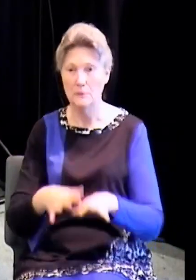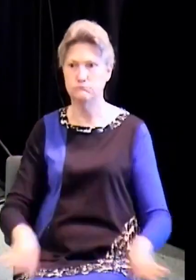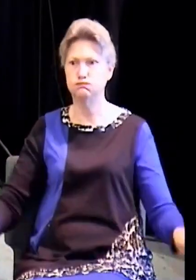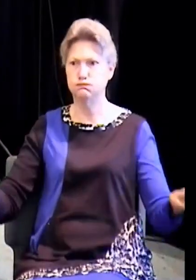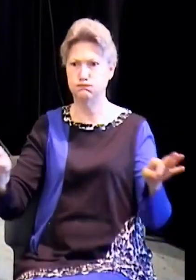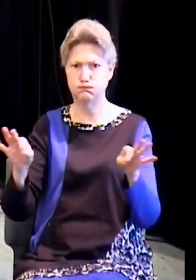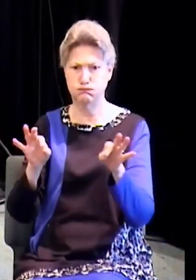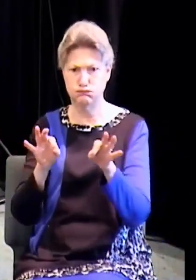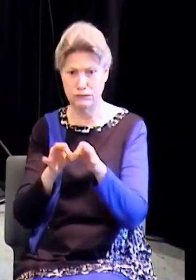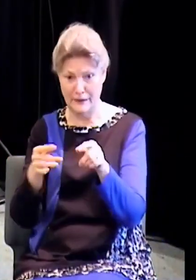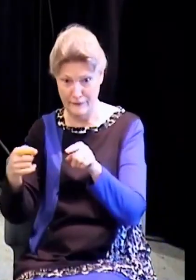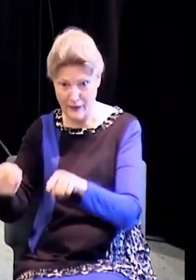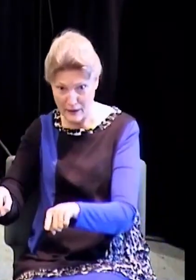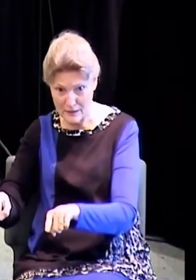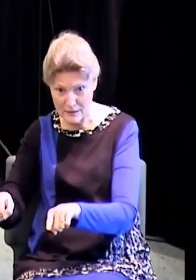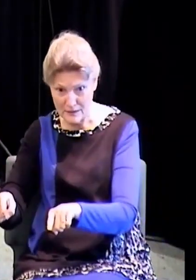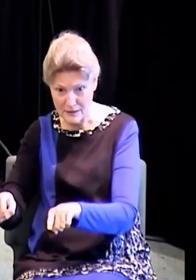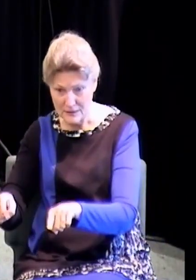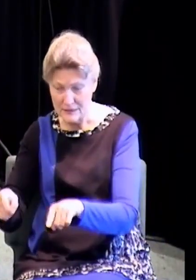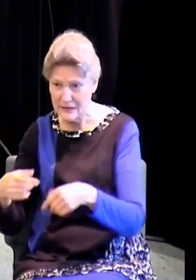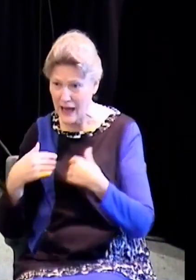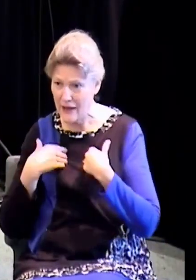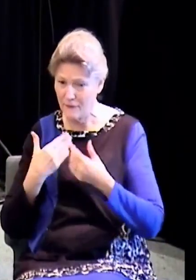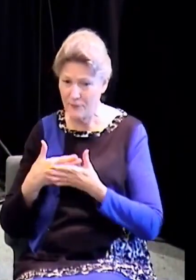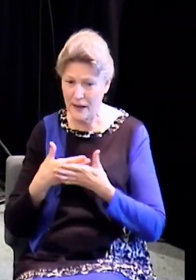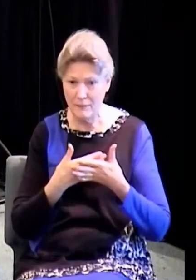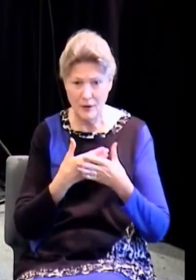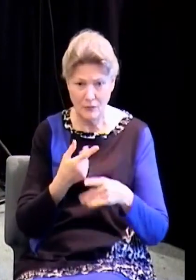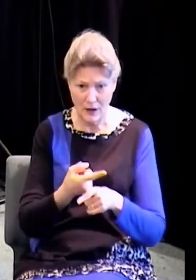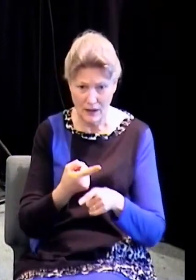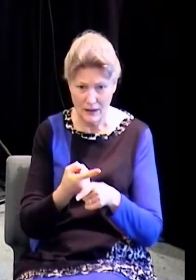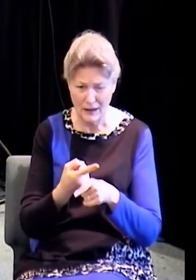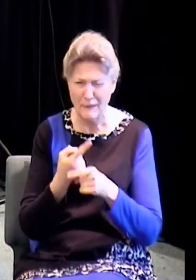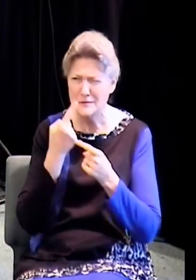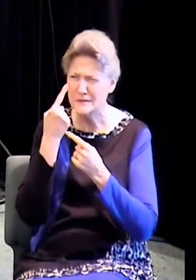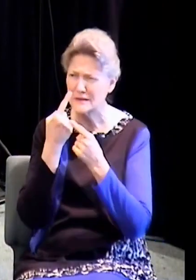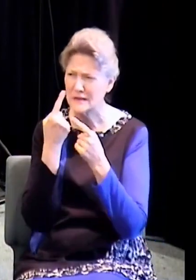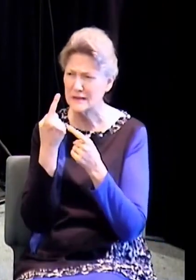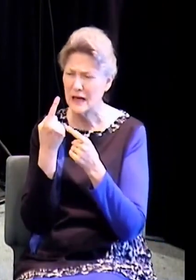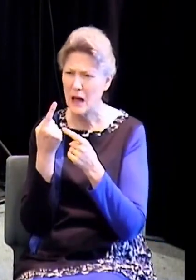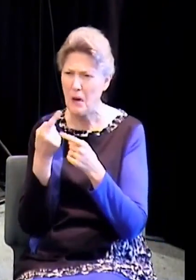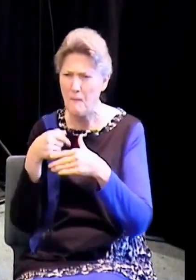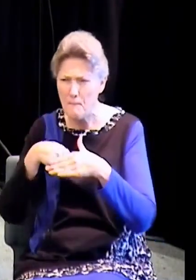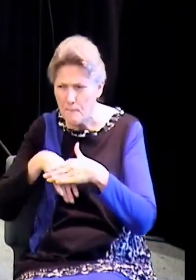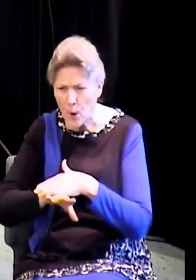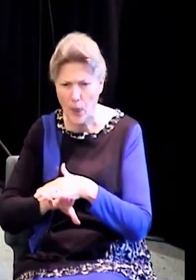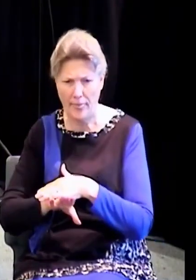have a child. And I thought of the various aspects of birth, and